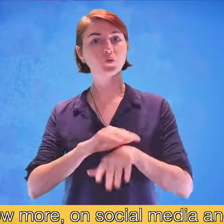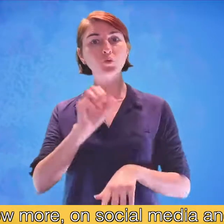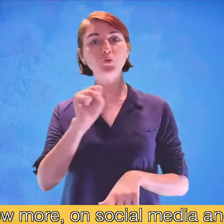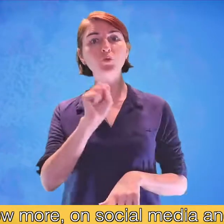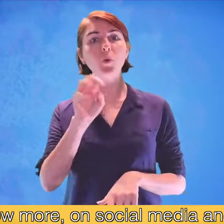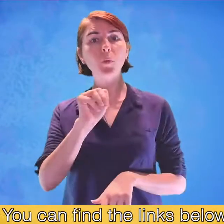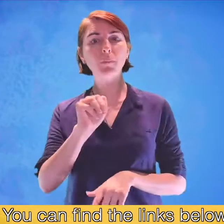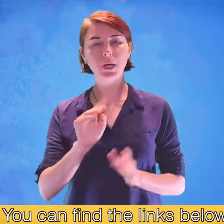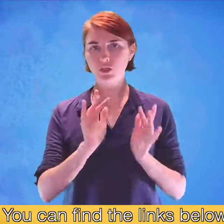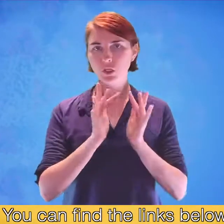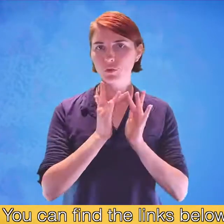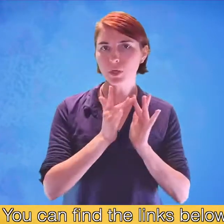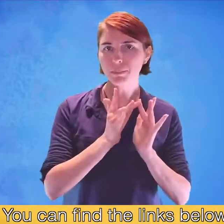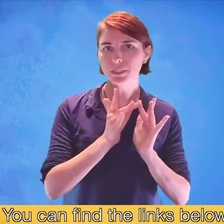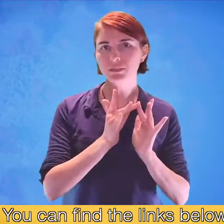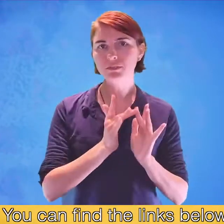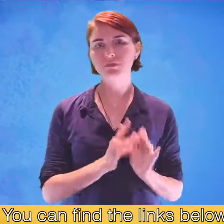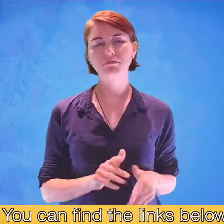websites you can find the links below